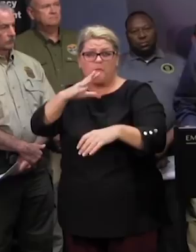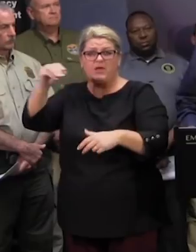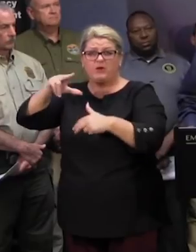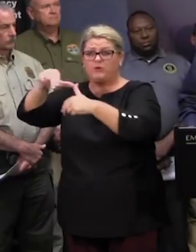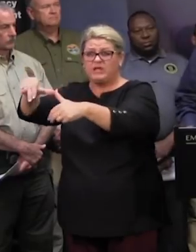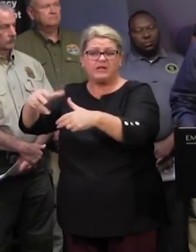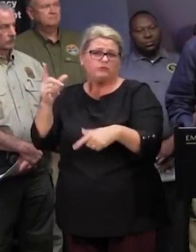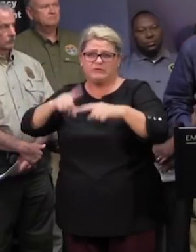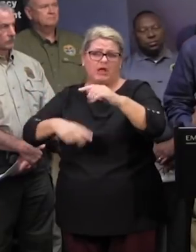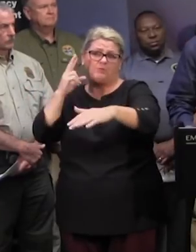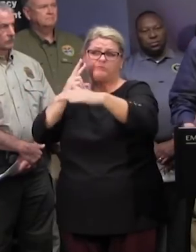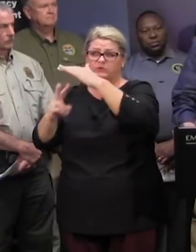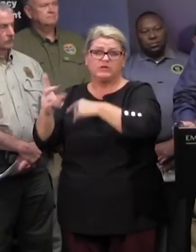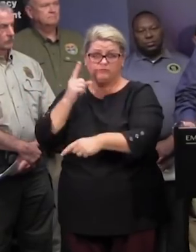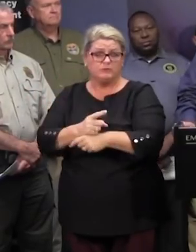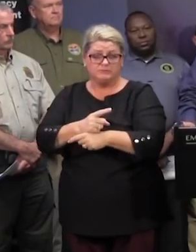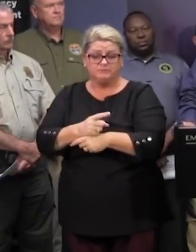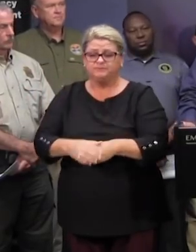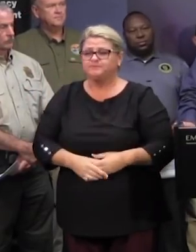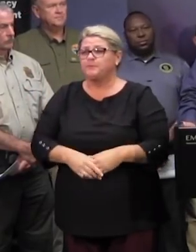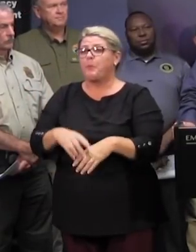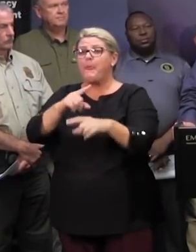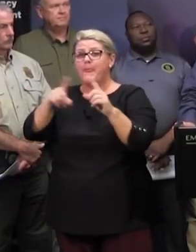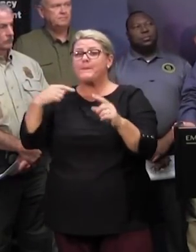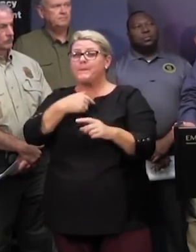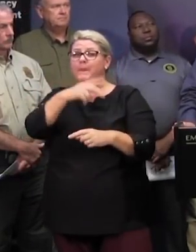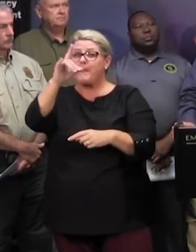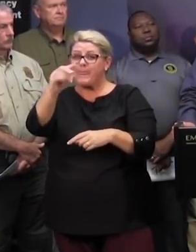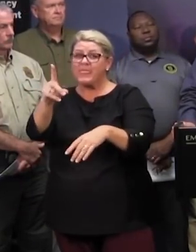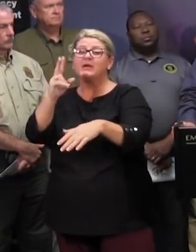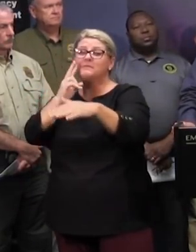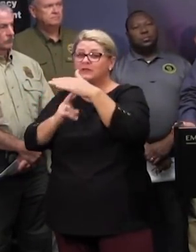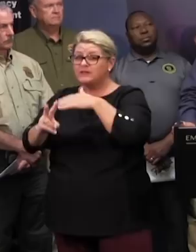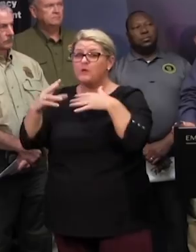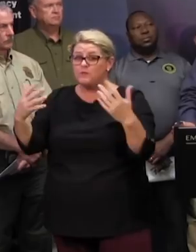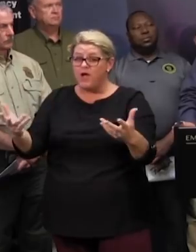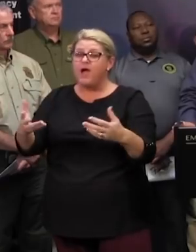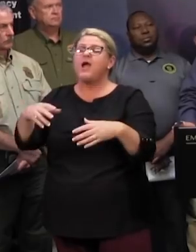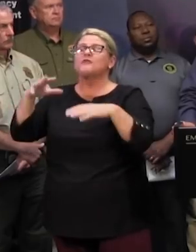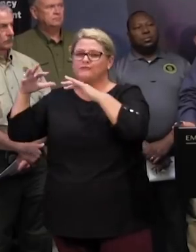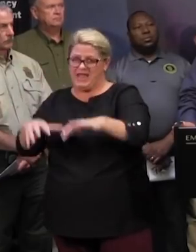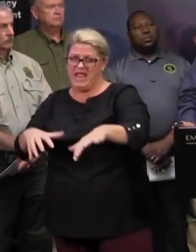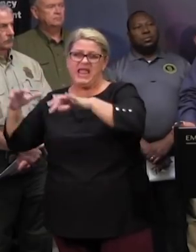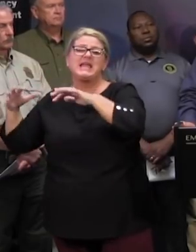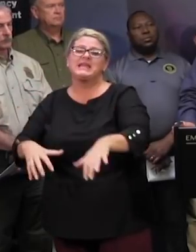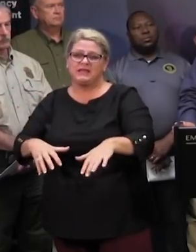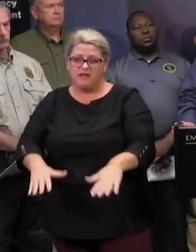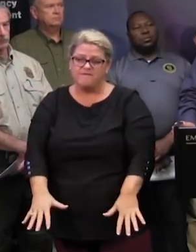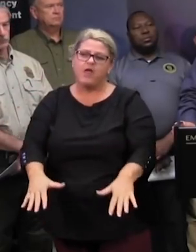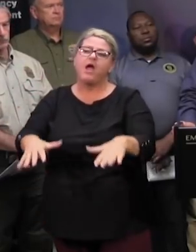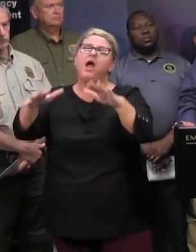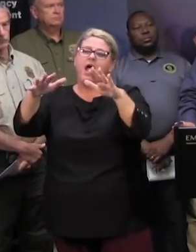most unpredictable well what has been predictable and steady is our concern about the heavy rain and the flooding and that